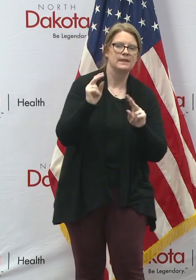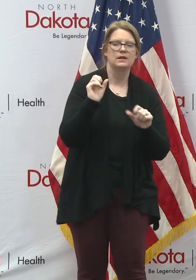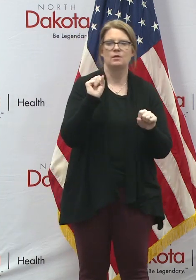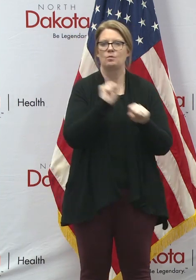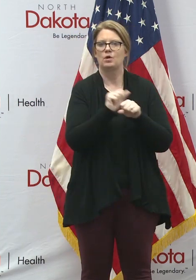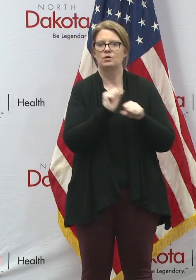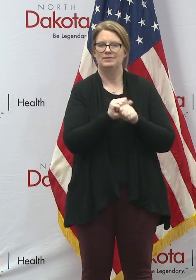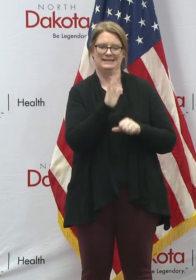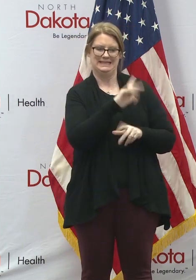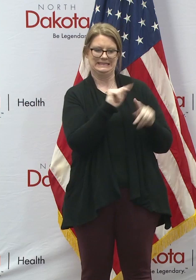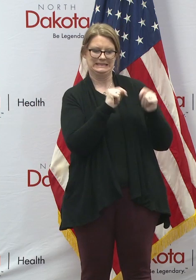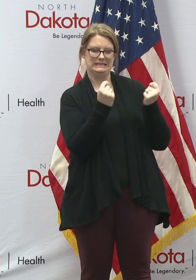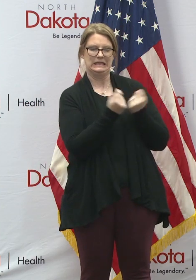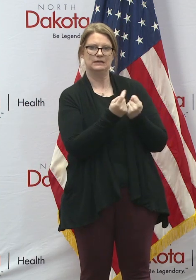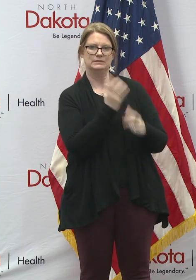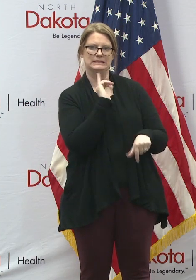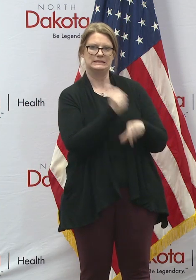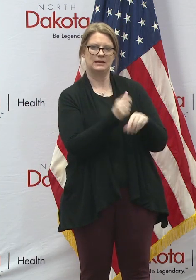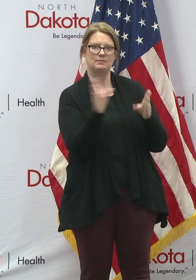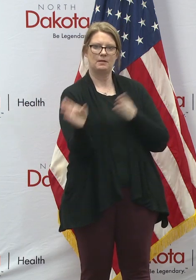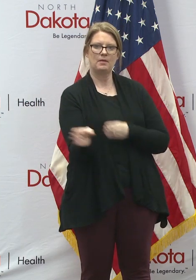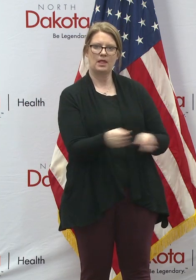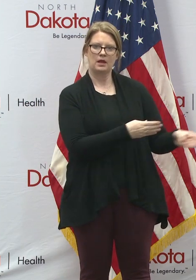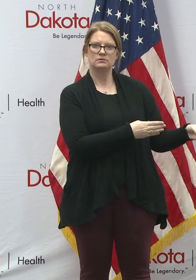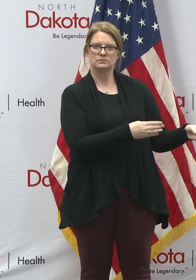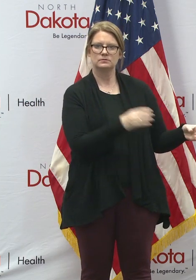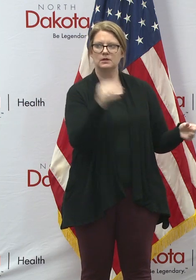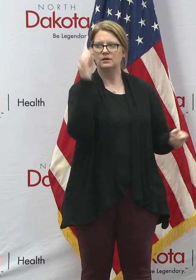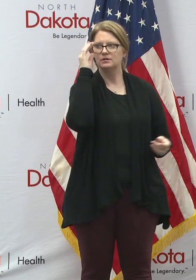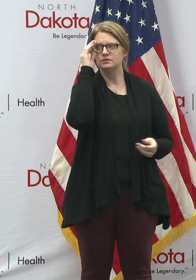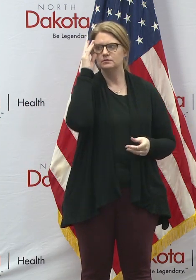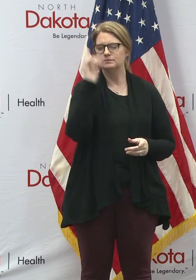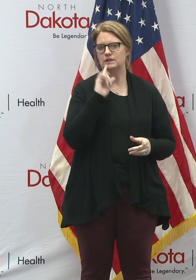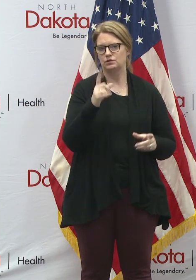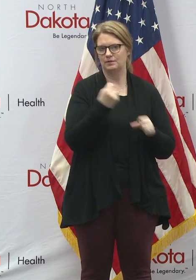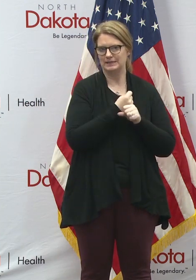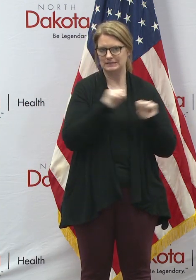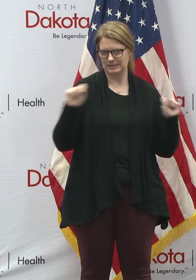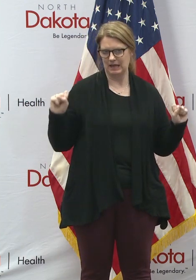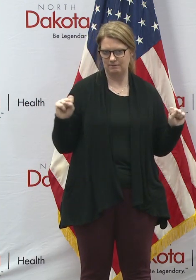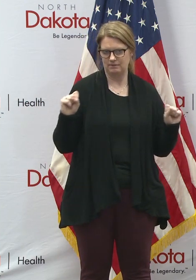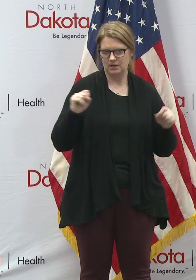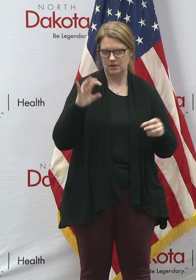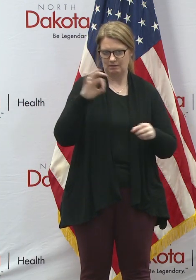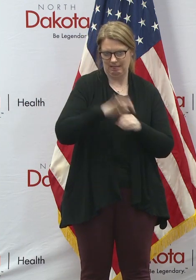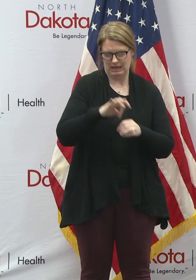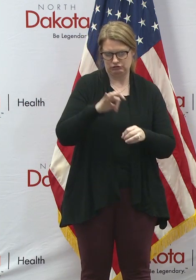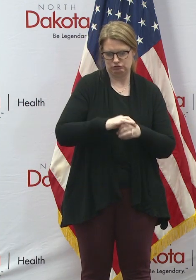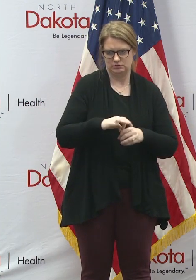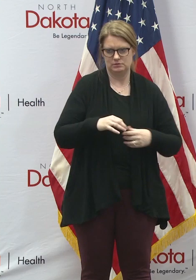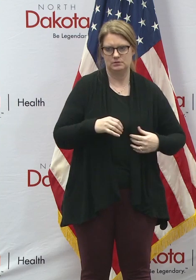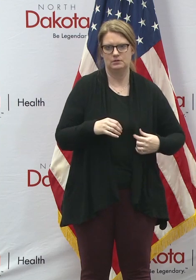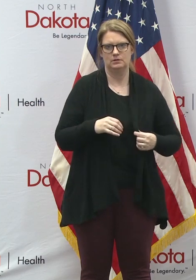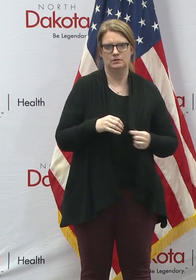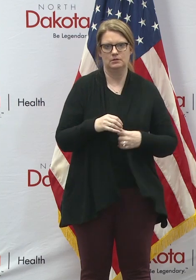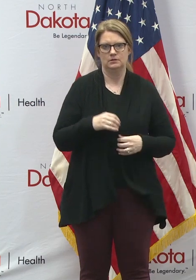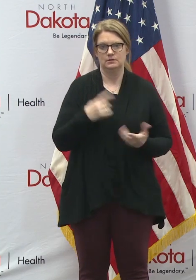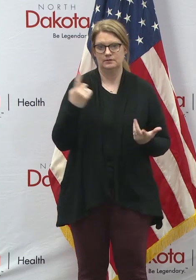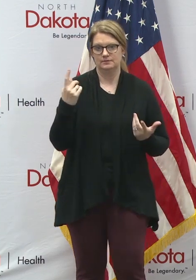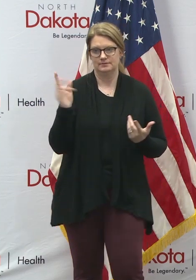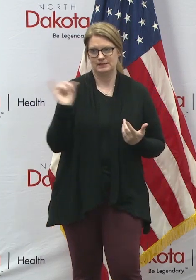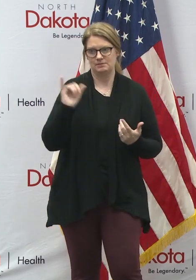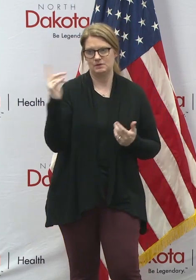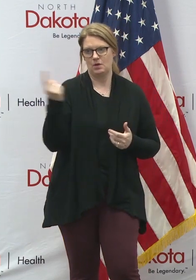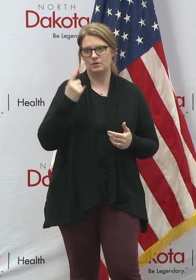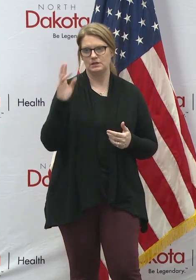team to help put a plan in place to make sure that we can have safe and viable elections, as we always have in North Dakota,